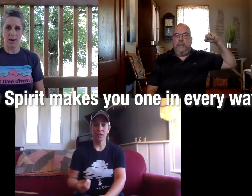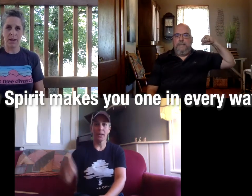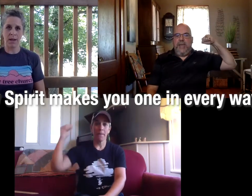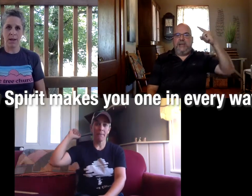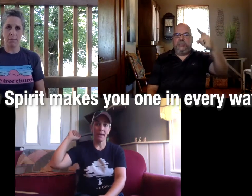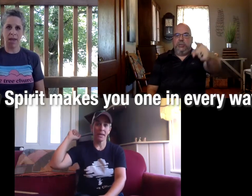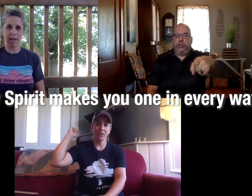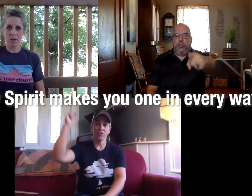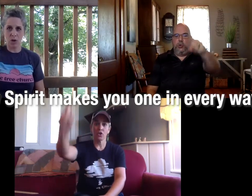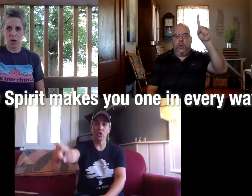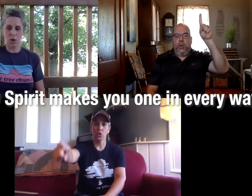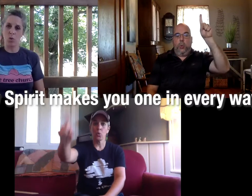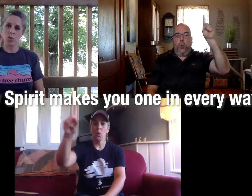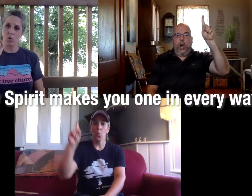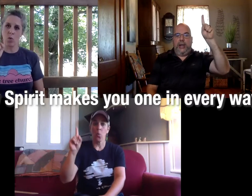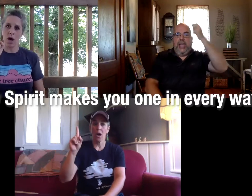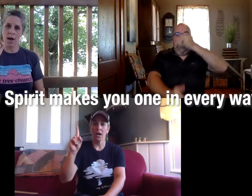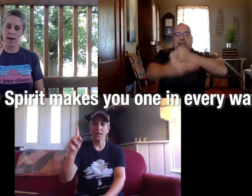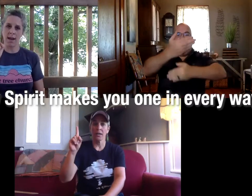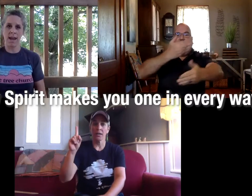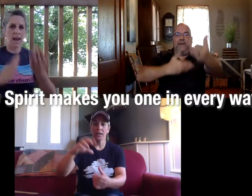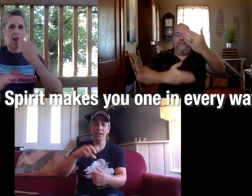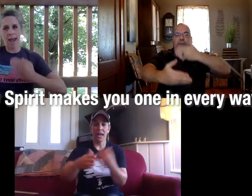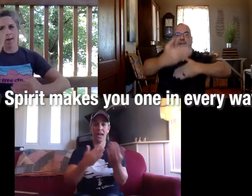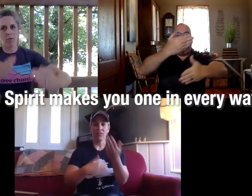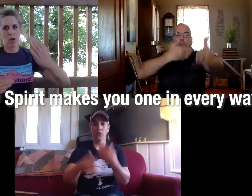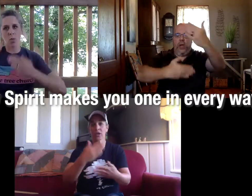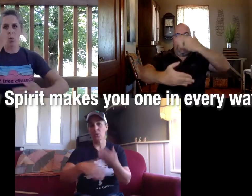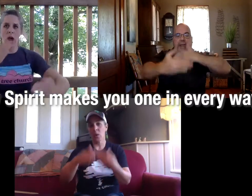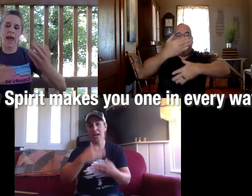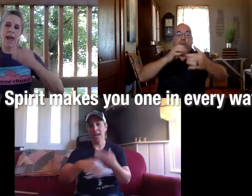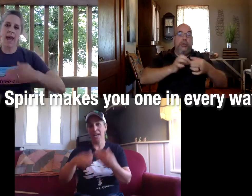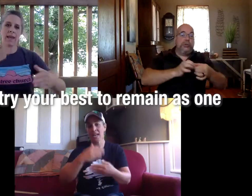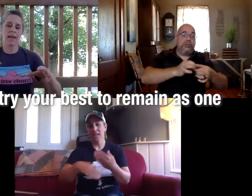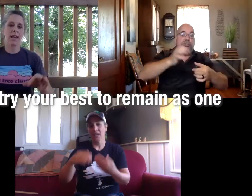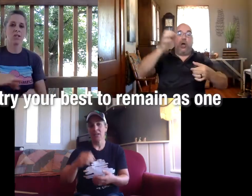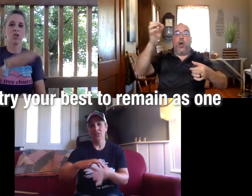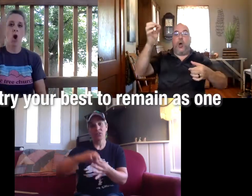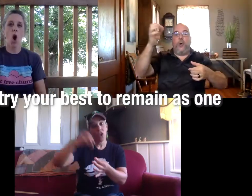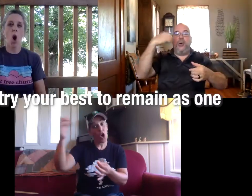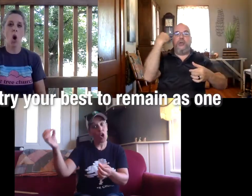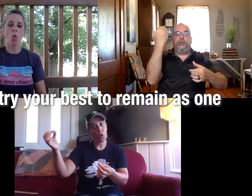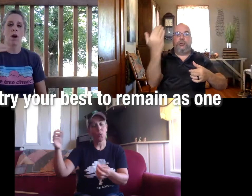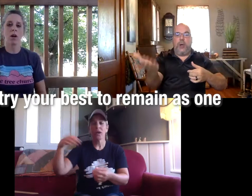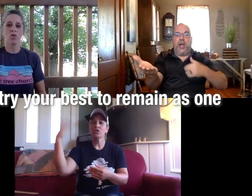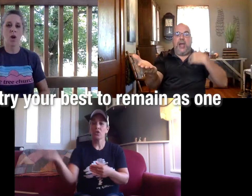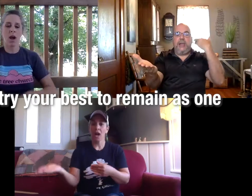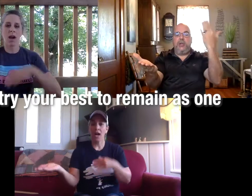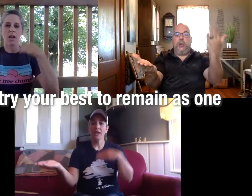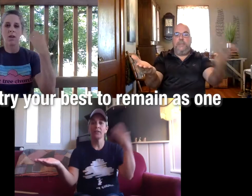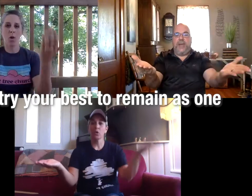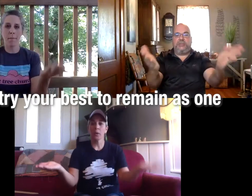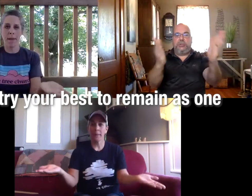makes you one in every way so try